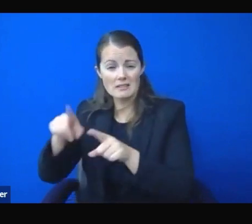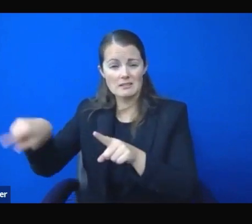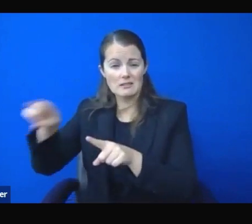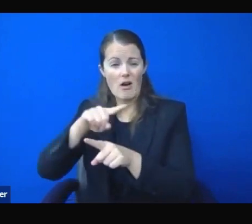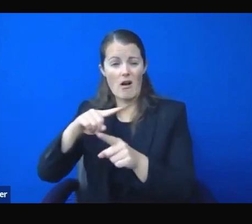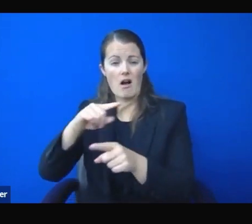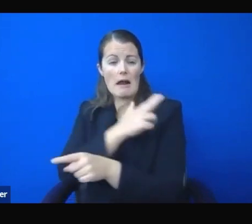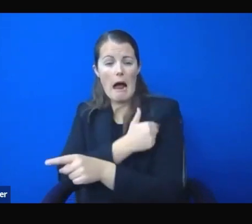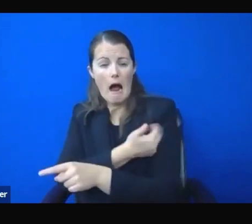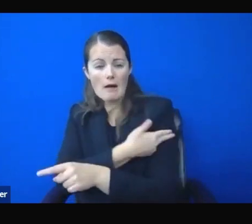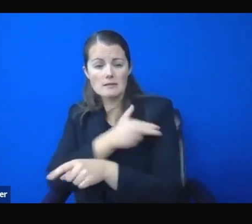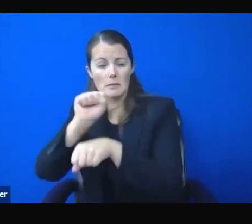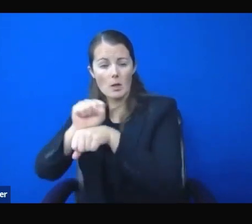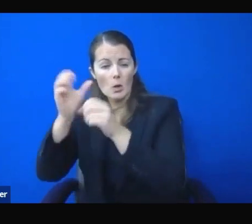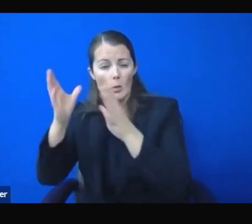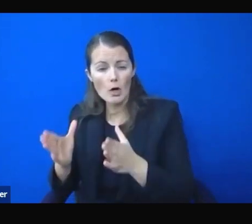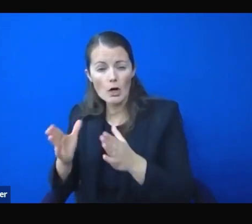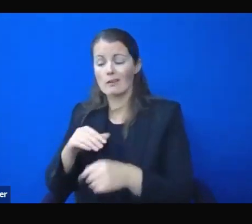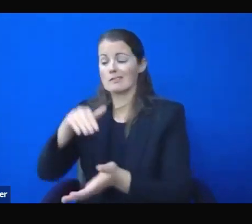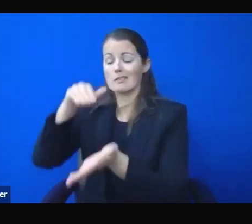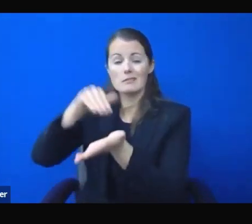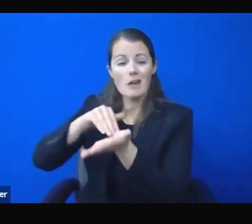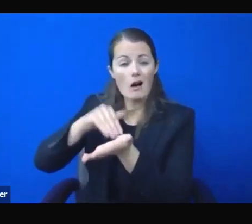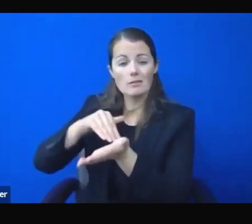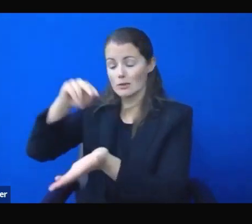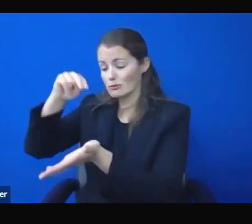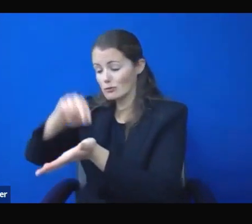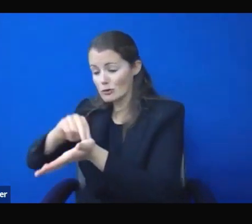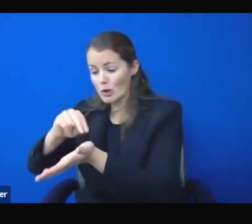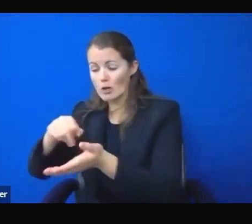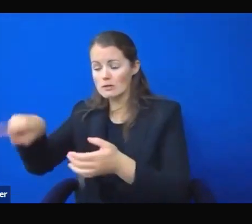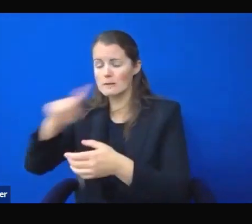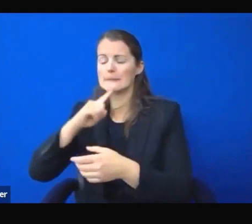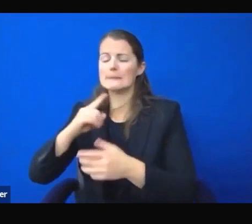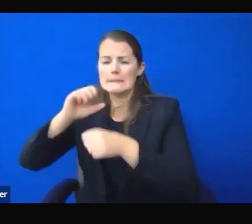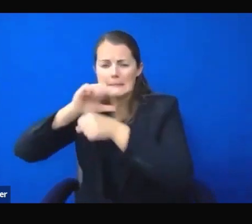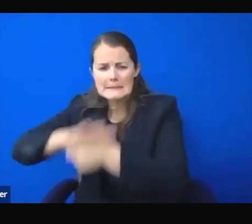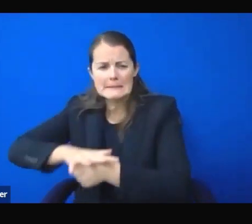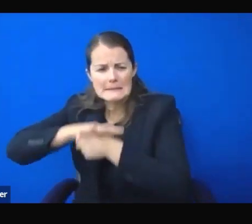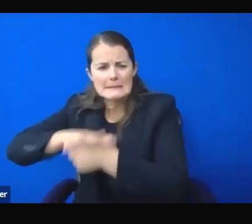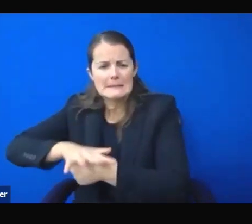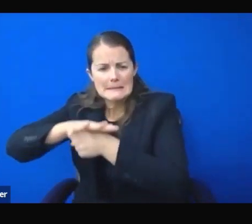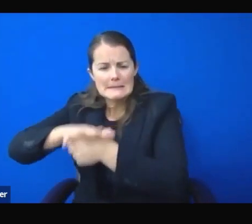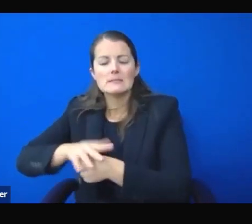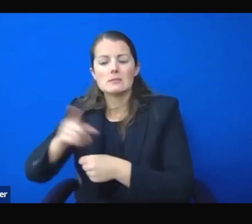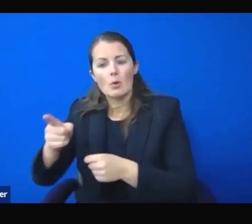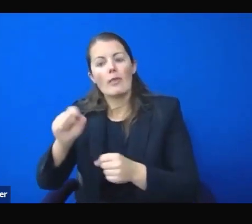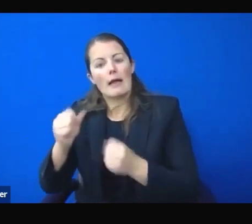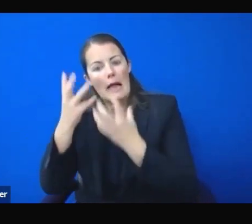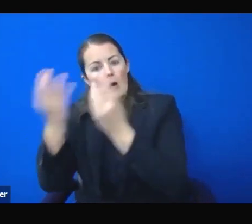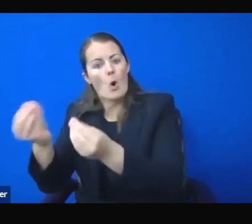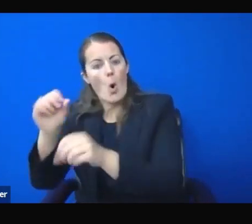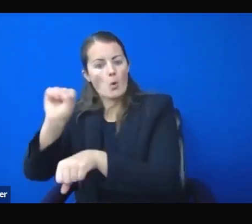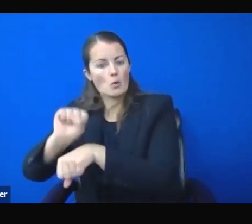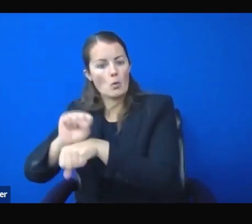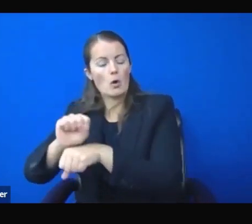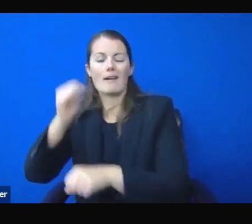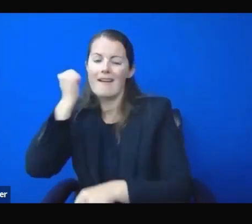every day in these trying situations to help their fellow Nevadans. So when I read the White House reports that say states and